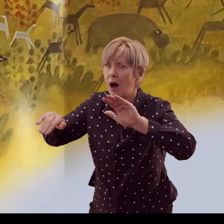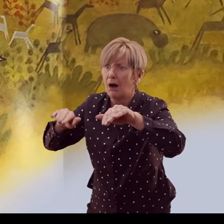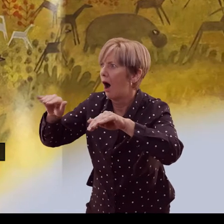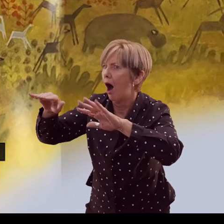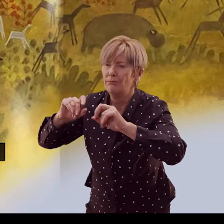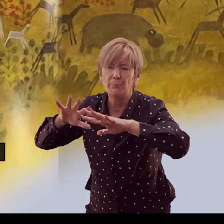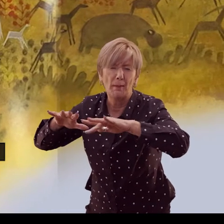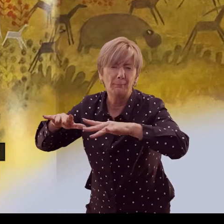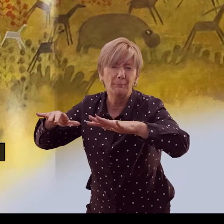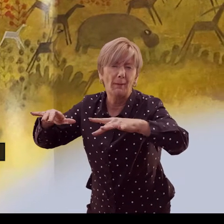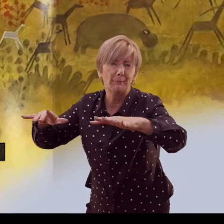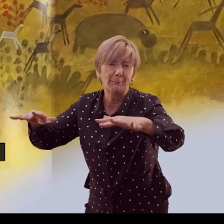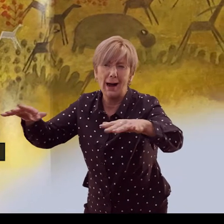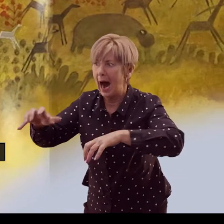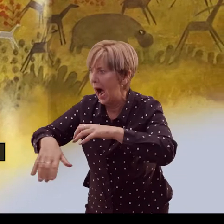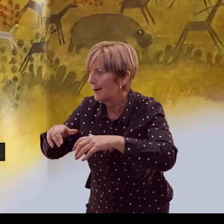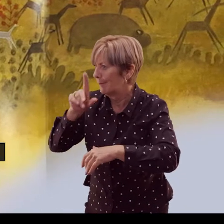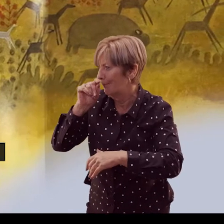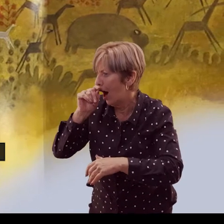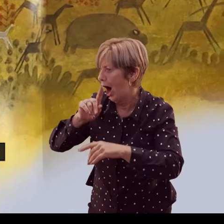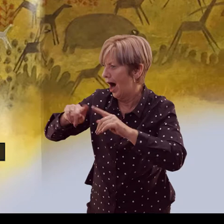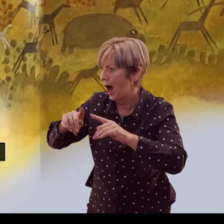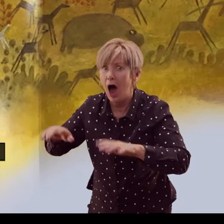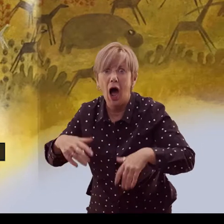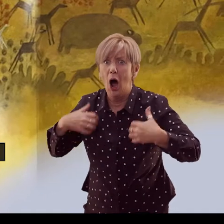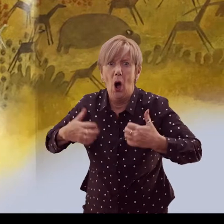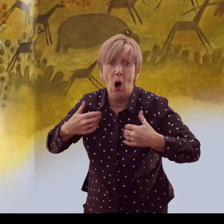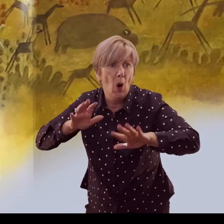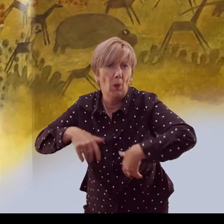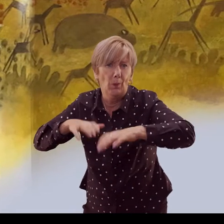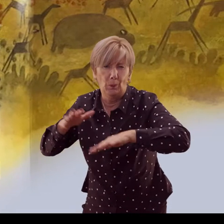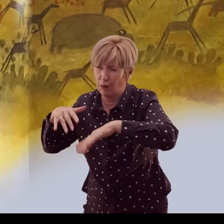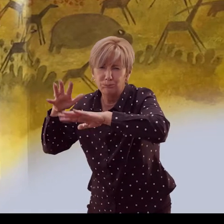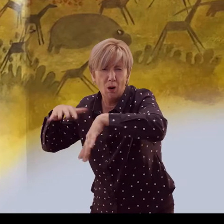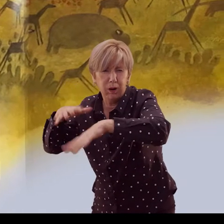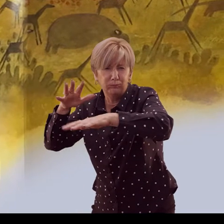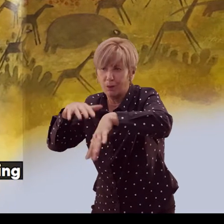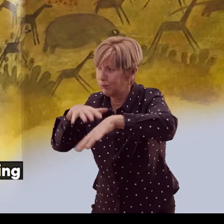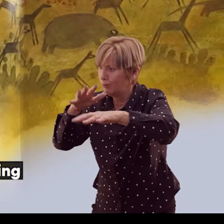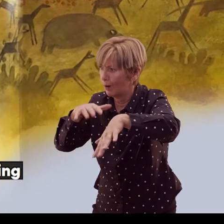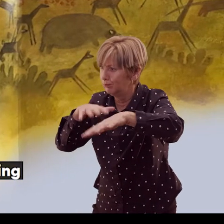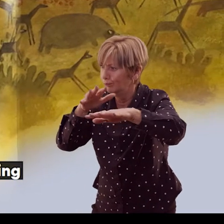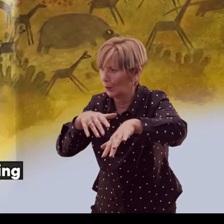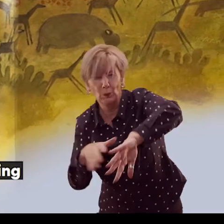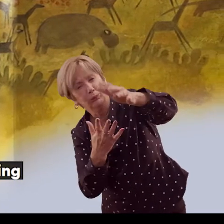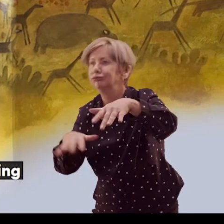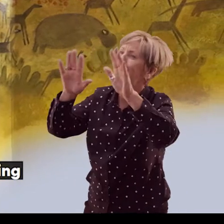and soon all the animals were on their way to see the cave running and jumping and sliding and swinging